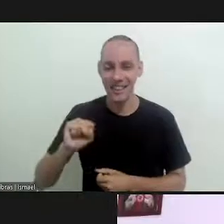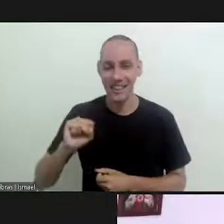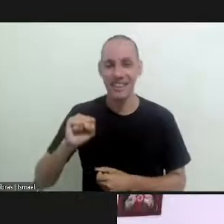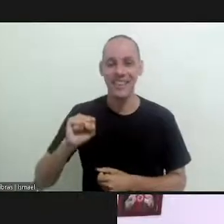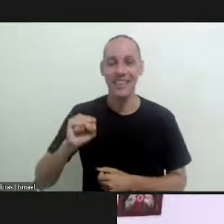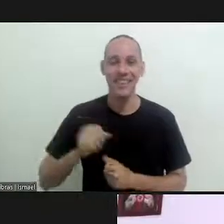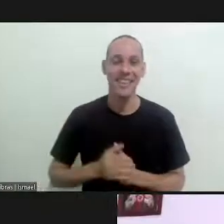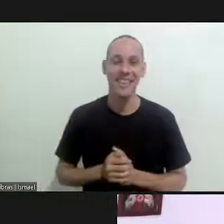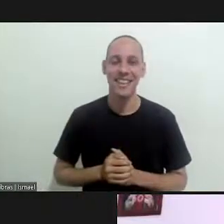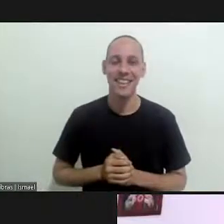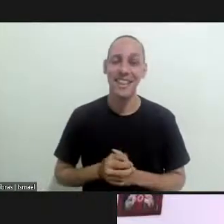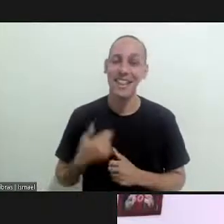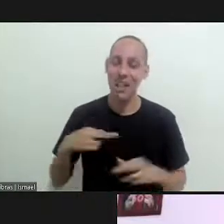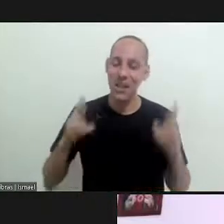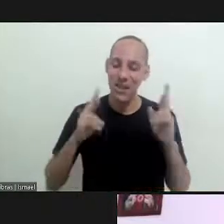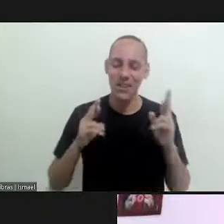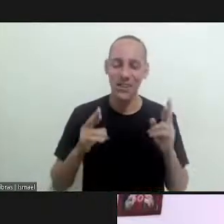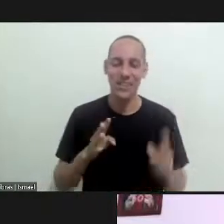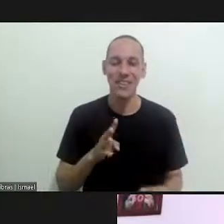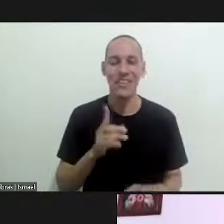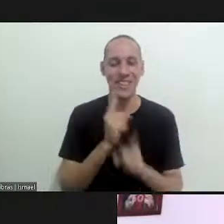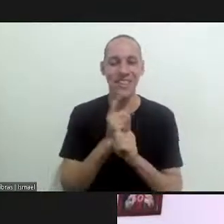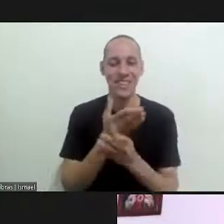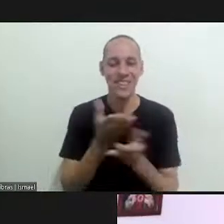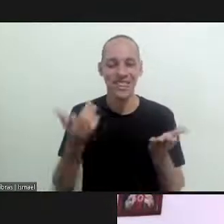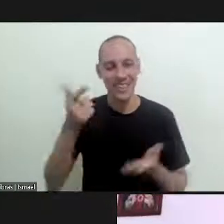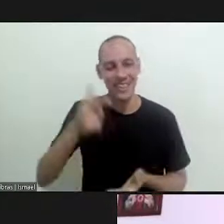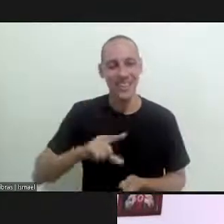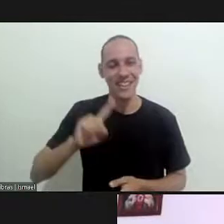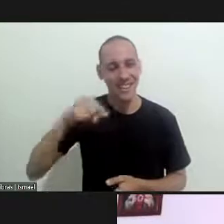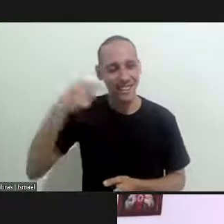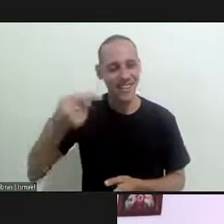to inez and i hope to see you all very soon